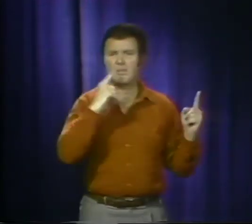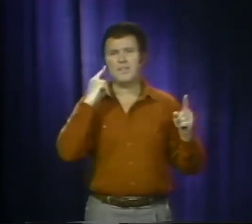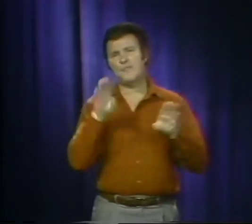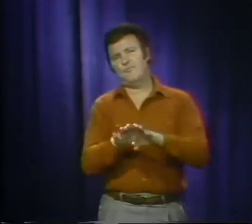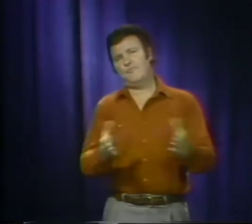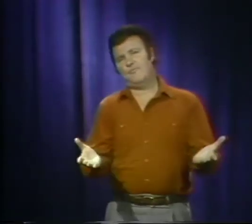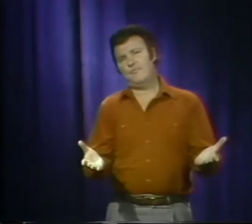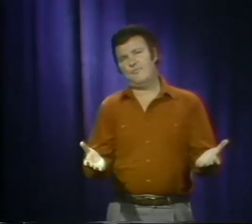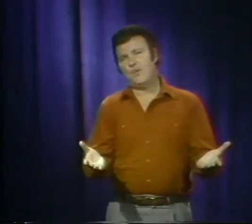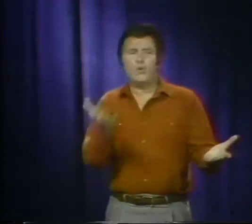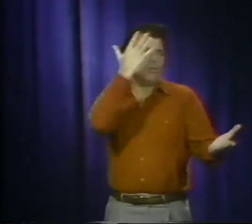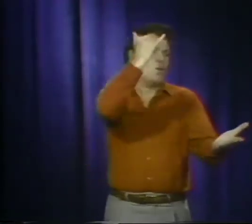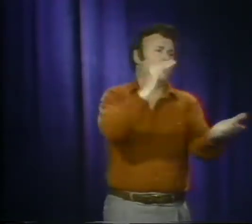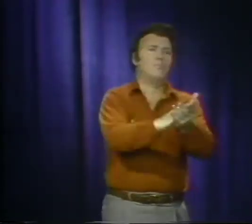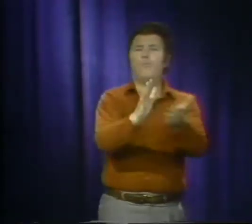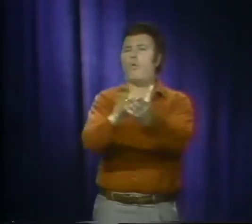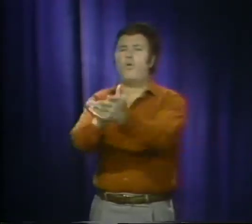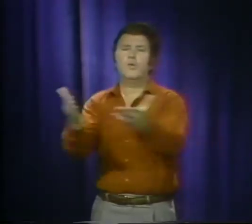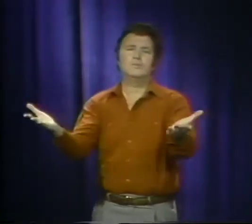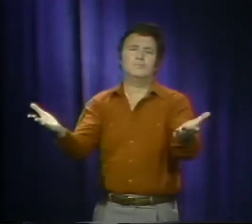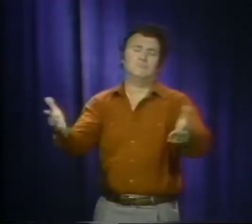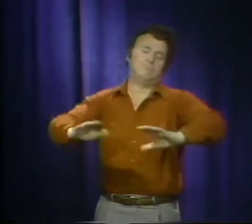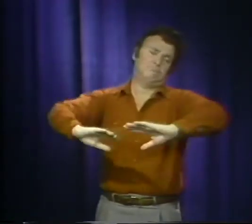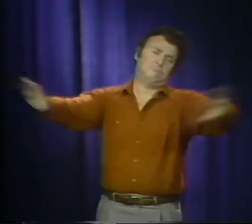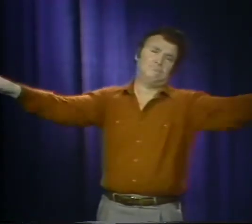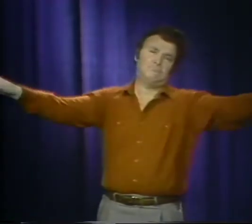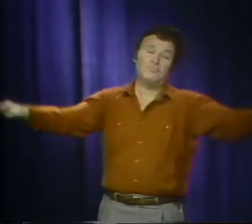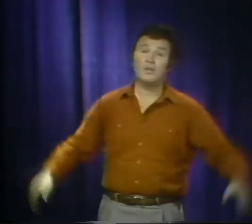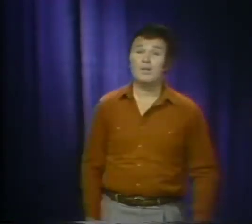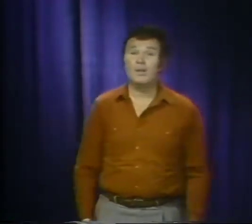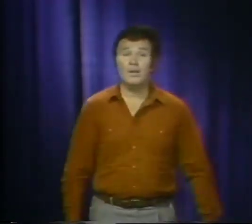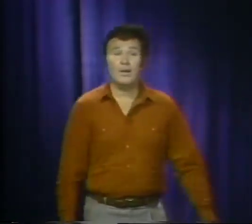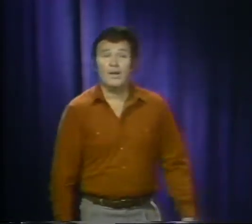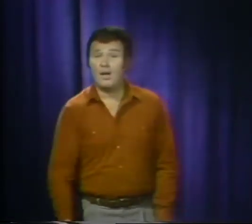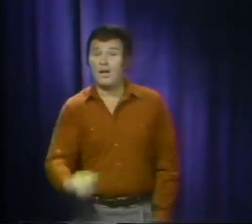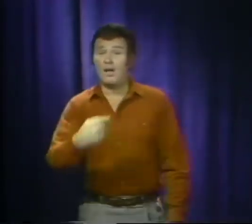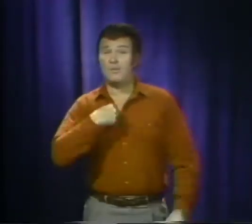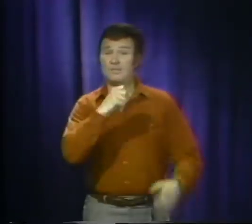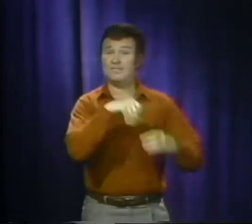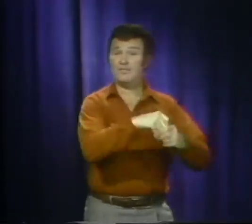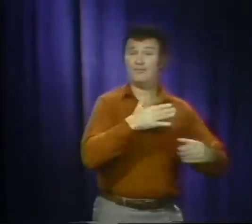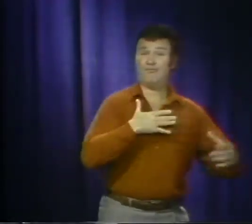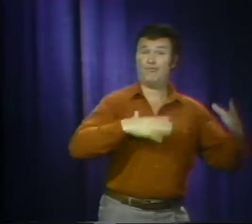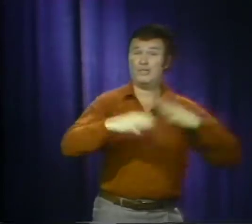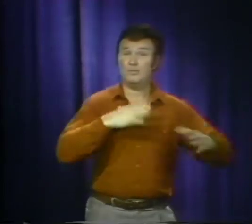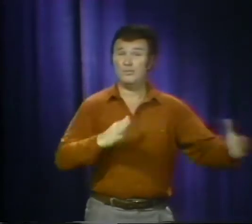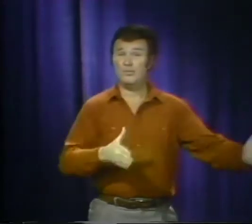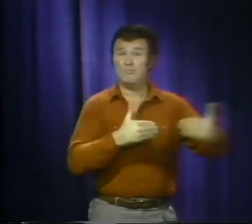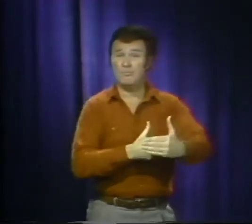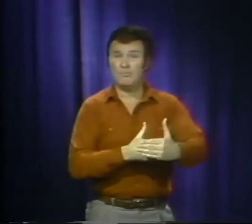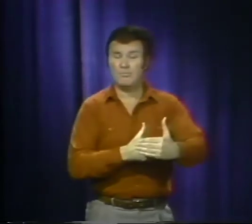ago he's deaf. So why applaud? Don't bother. I was in my dressing room.